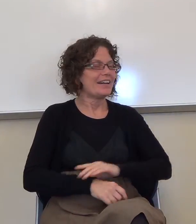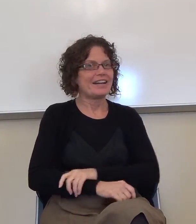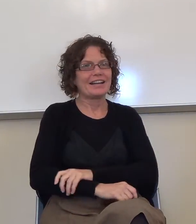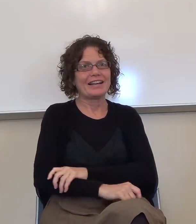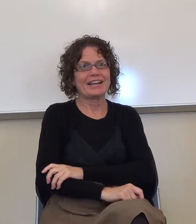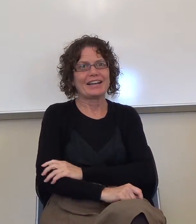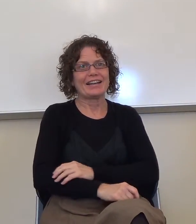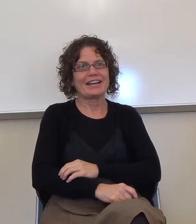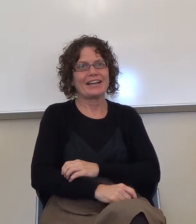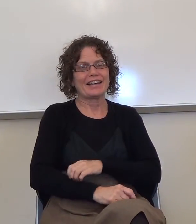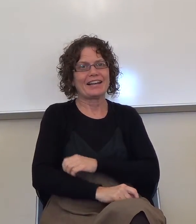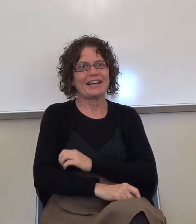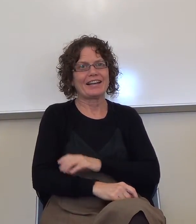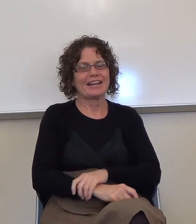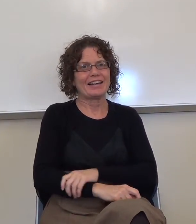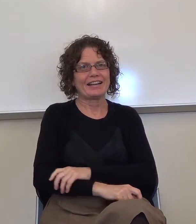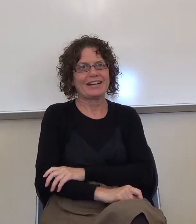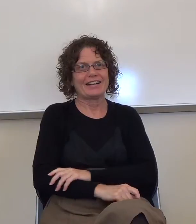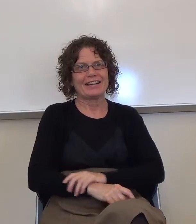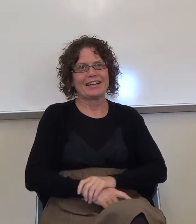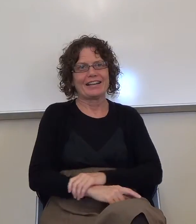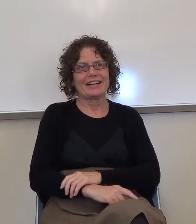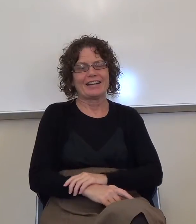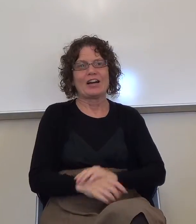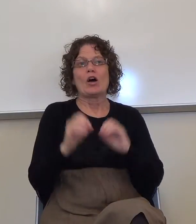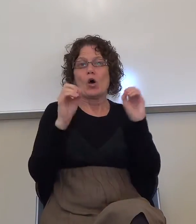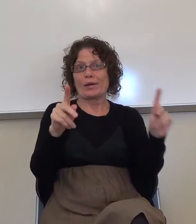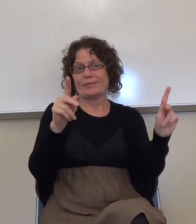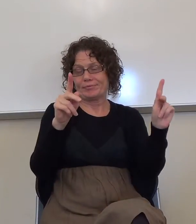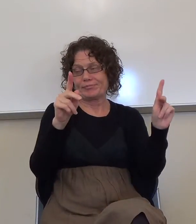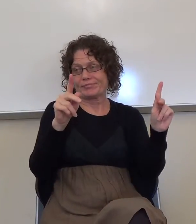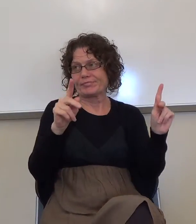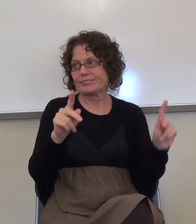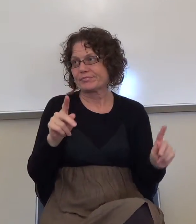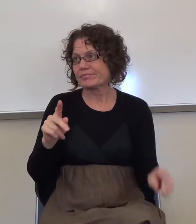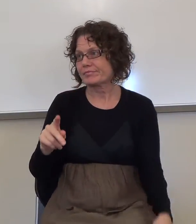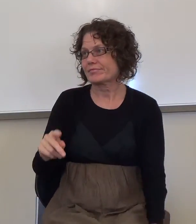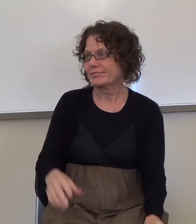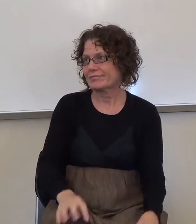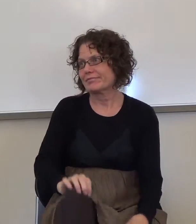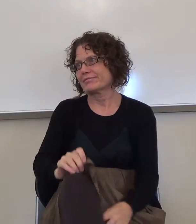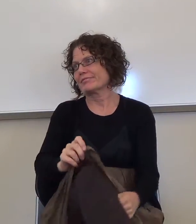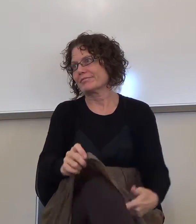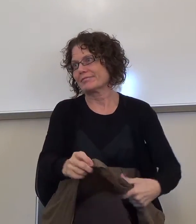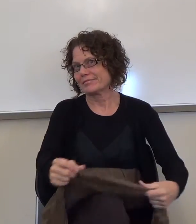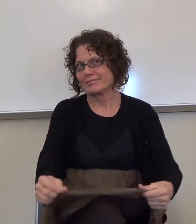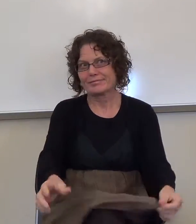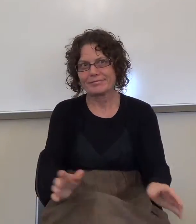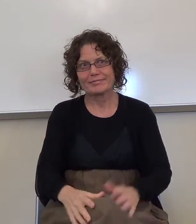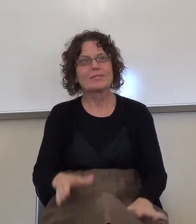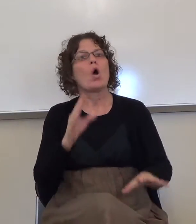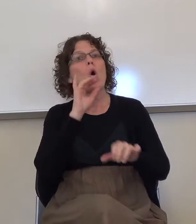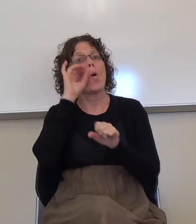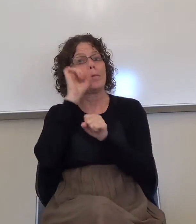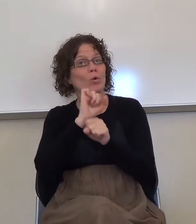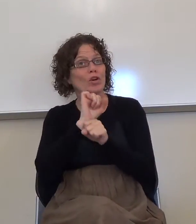Okay. Okay. So, here's the thing about homework in this class.